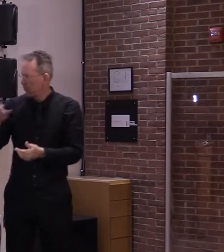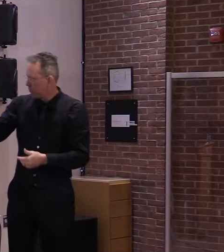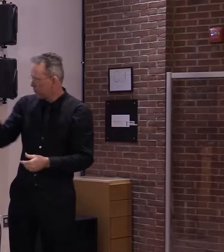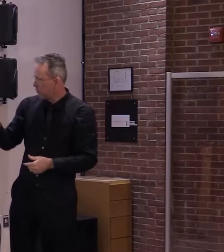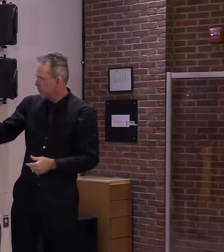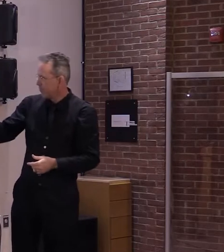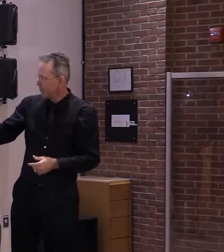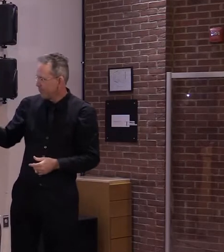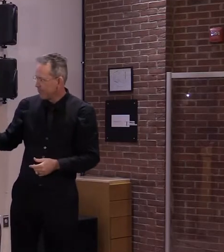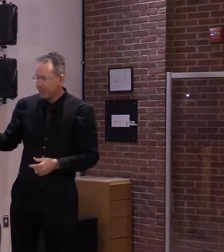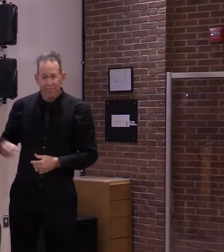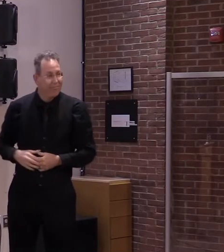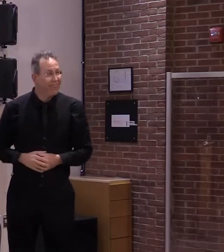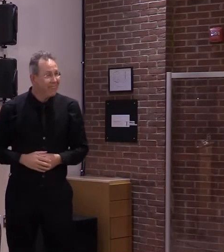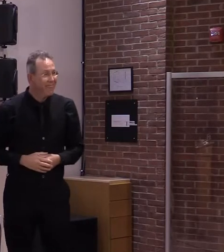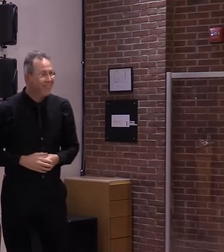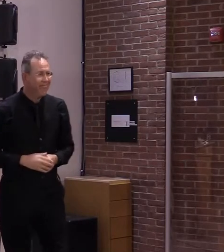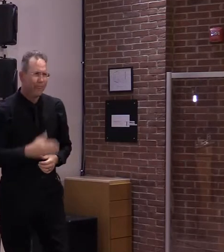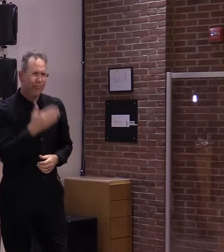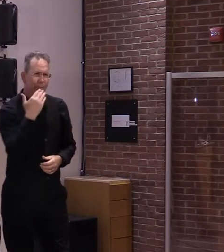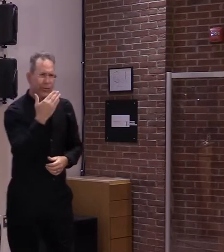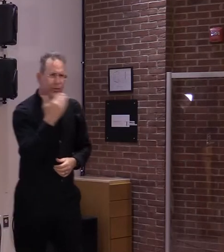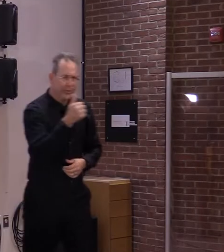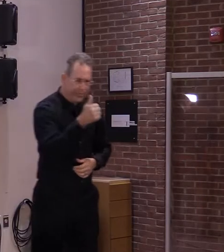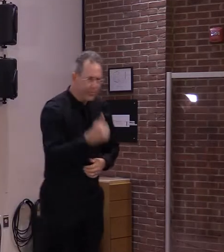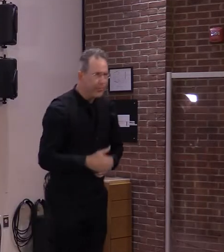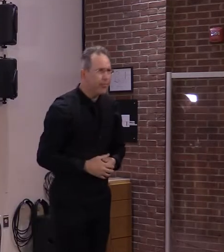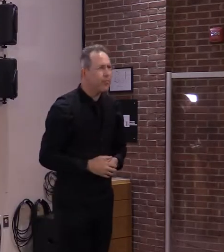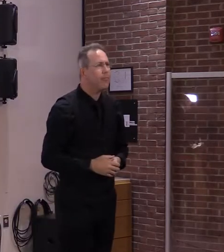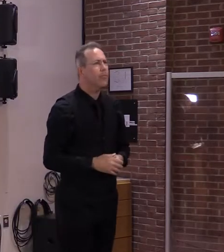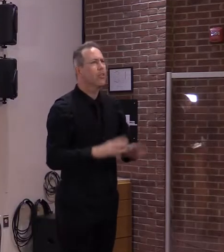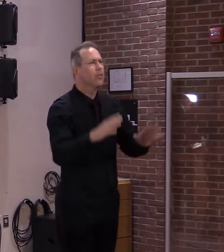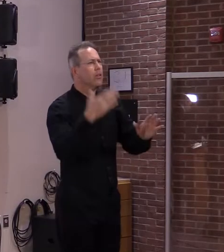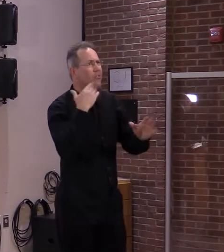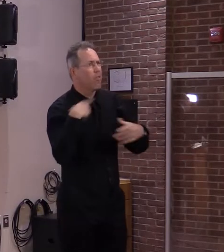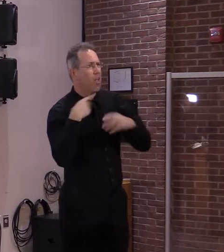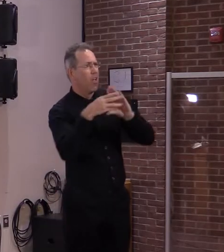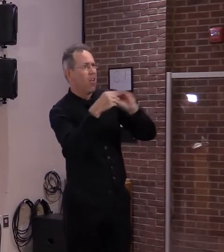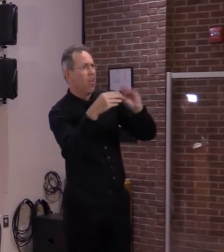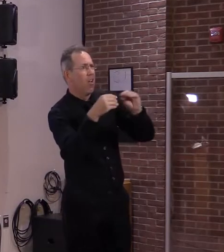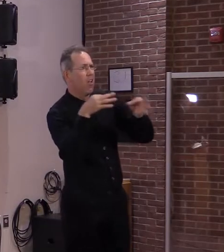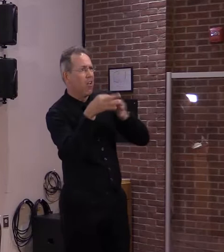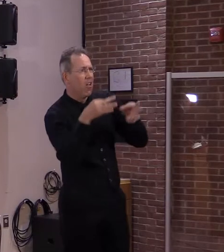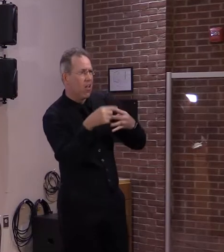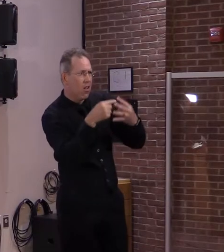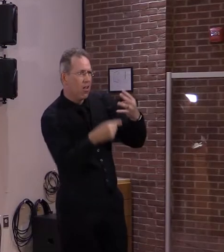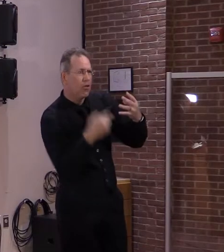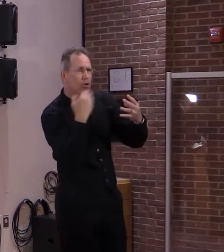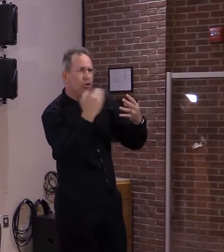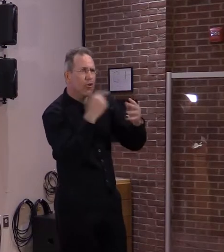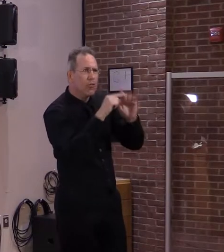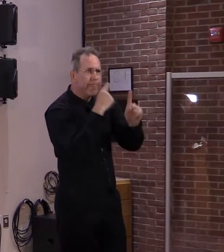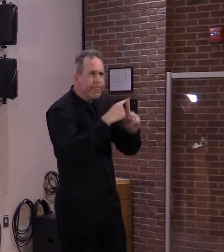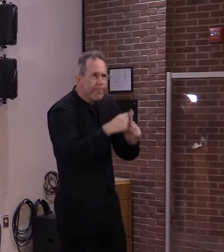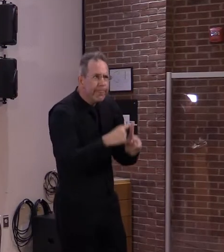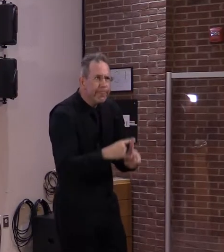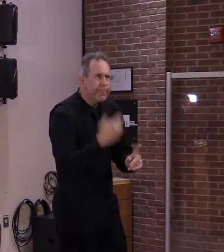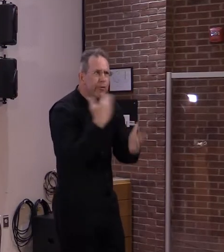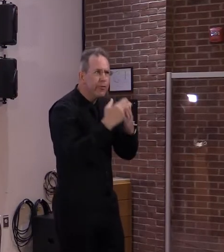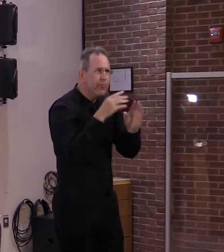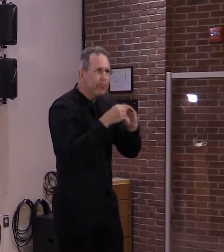a good sign and a good indication for Vermont as we continue our path forward here over the next few weeks.